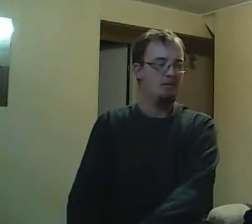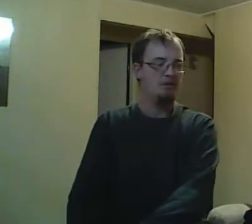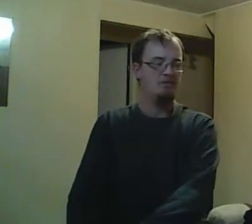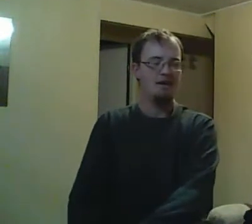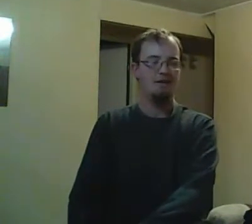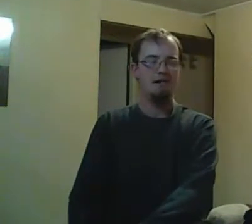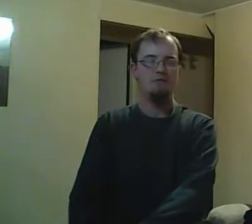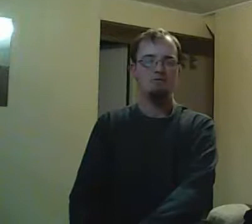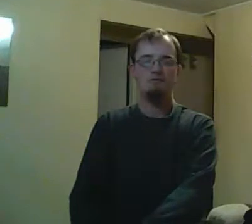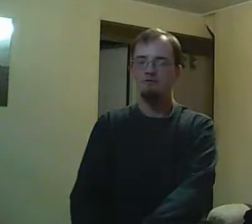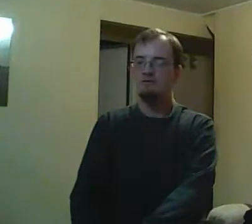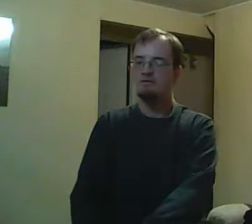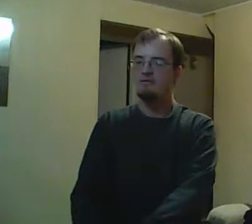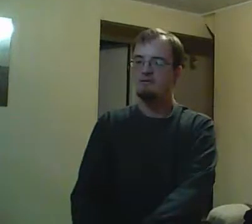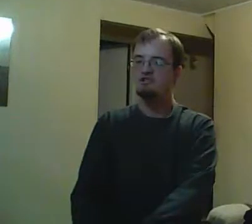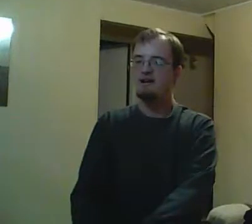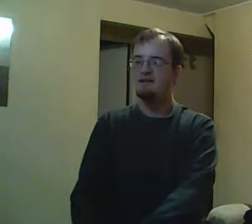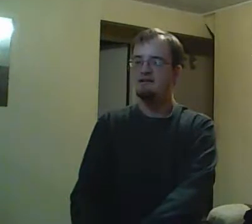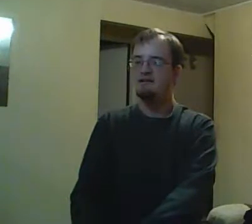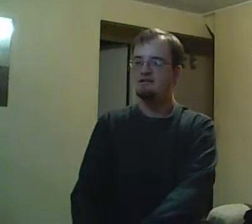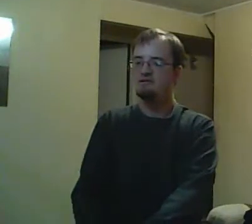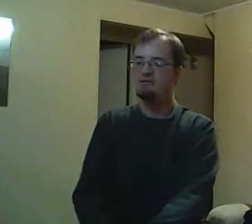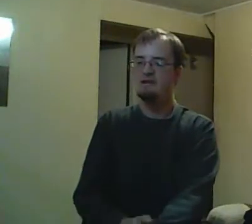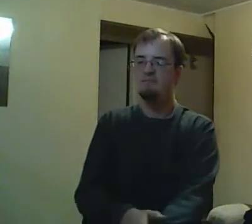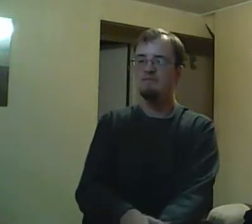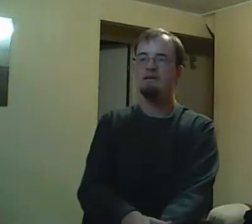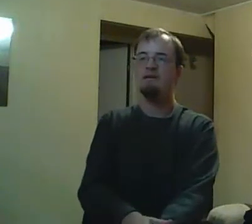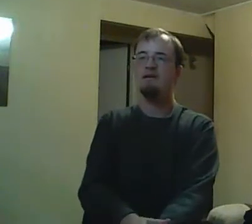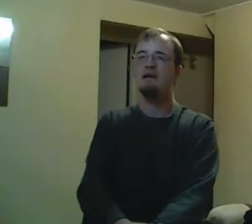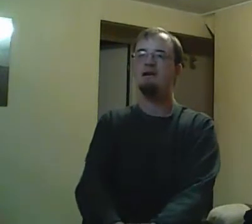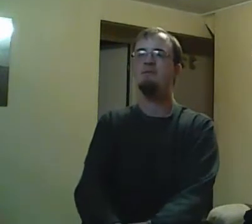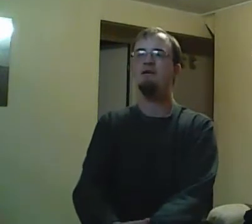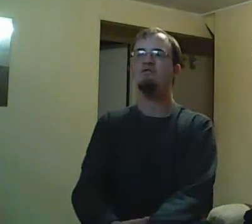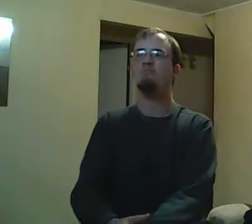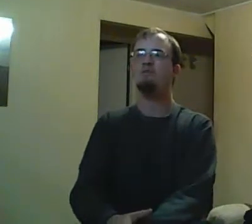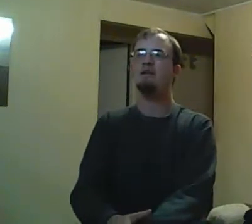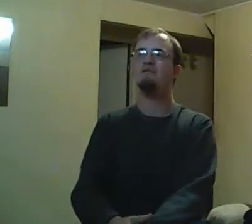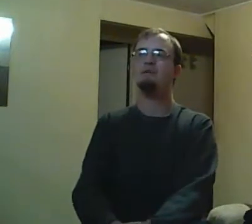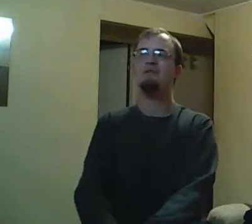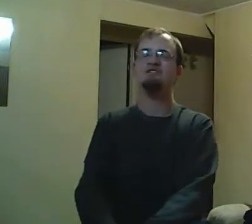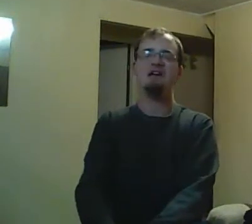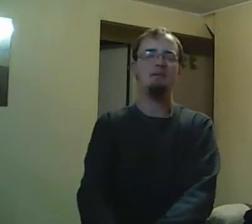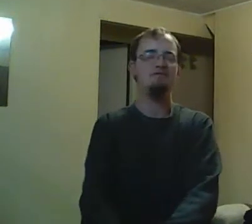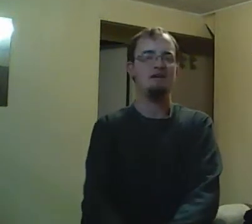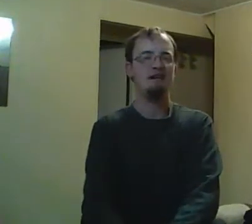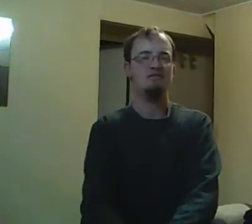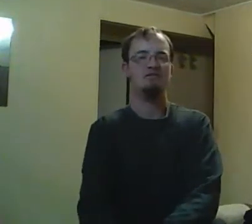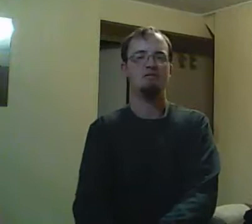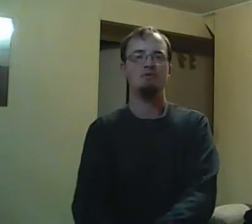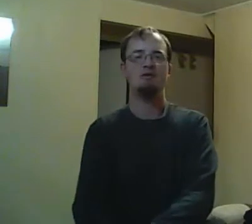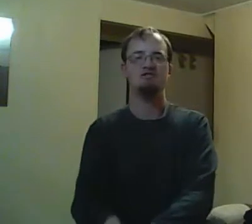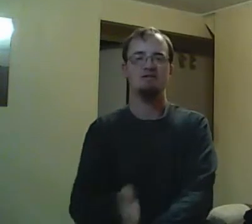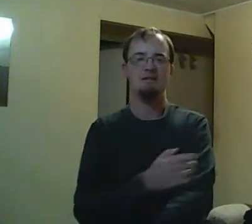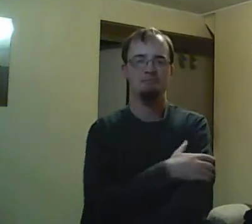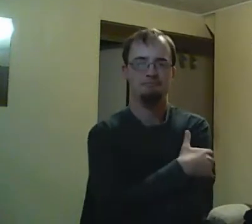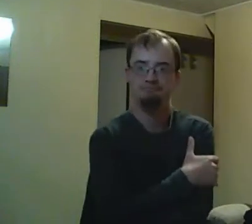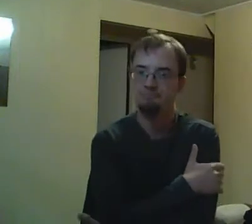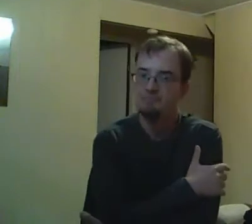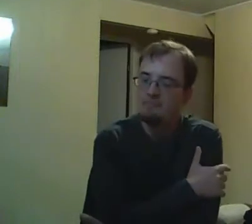Rick has a problem making friends and all that. He doesn't realize the scope of how Rick's